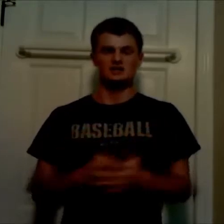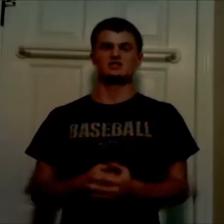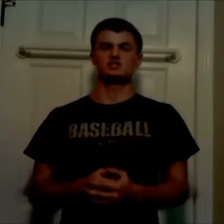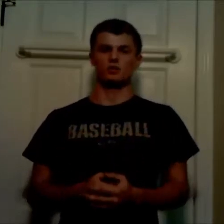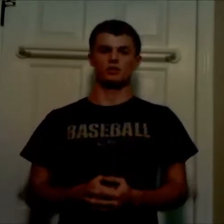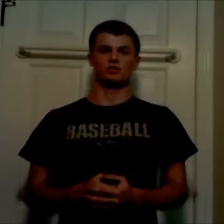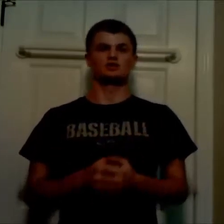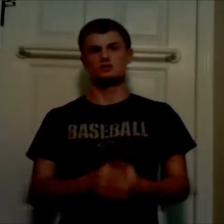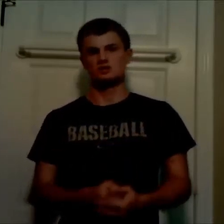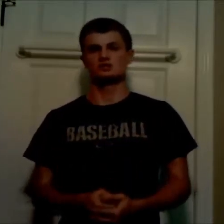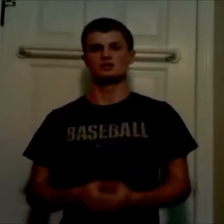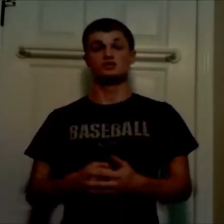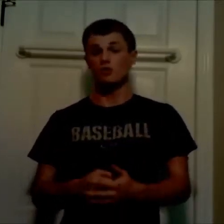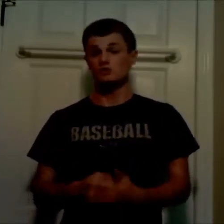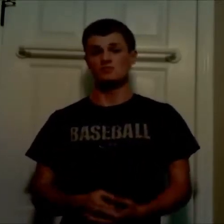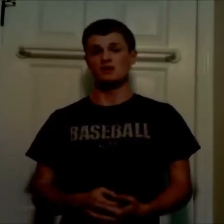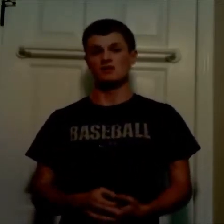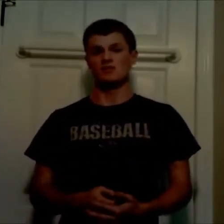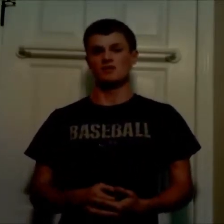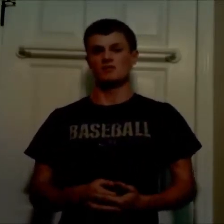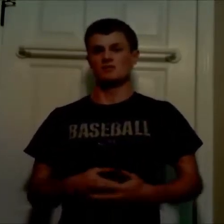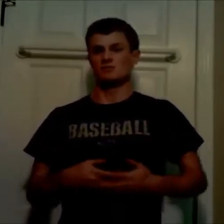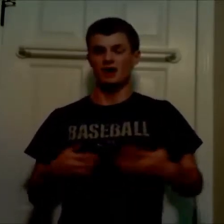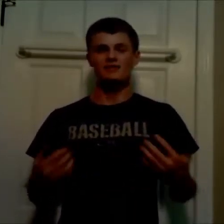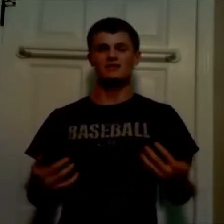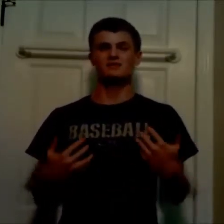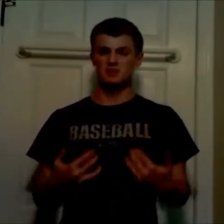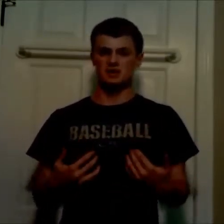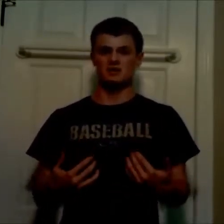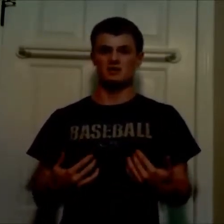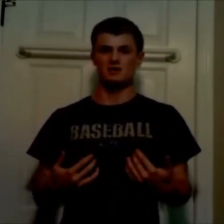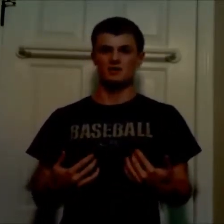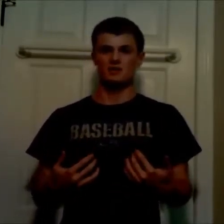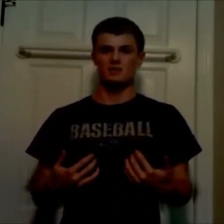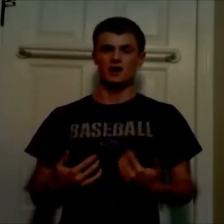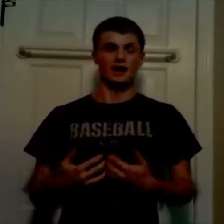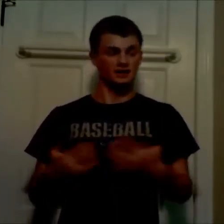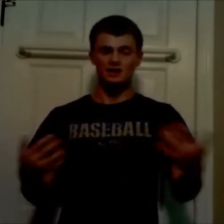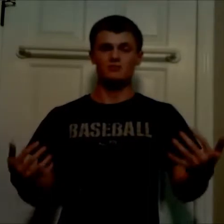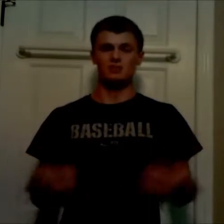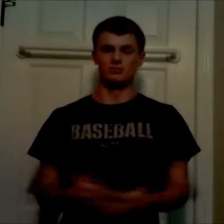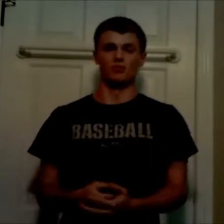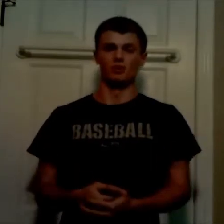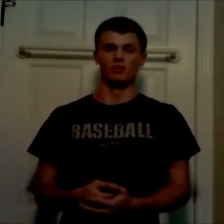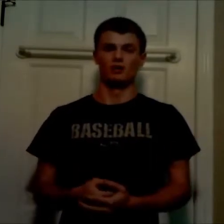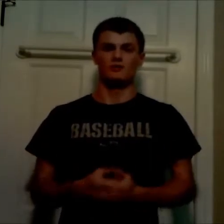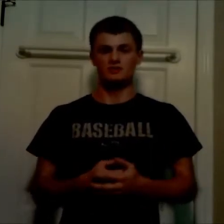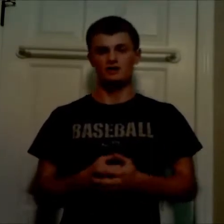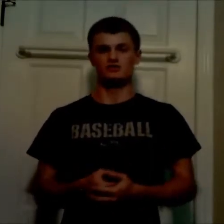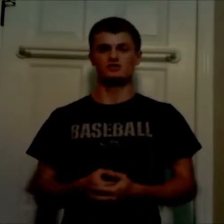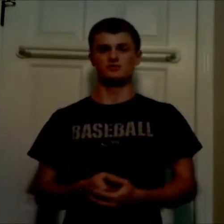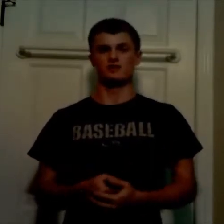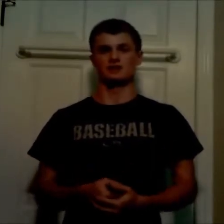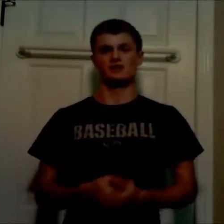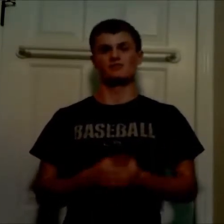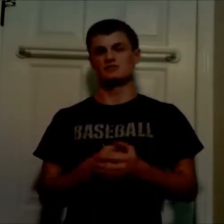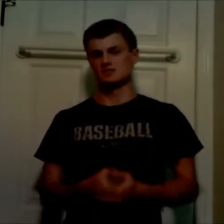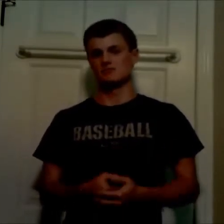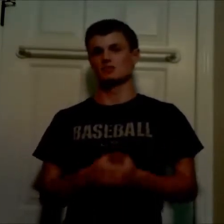Yes, historically, traditionally, it's always May. But, I think me, and a lot of people, have gotten used to the fact of a December